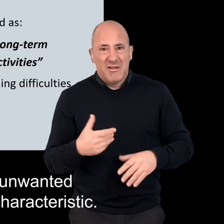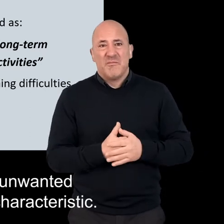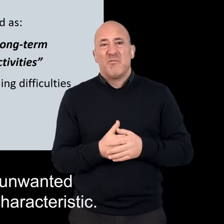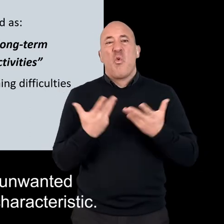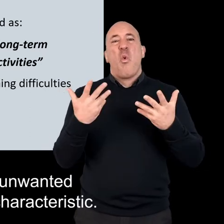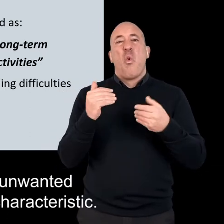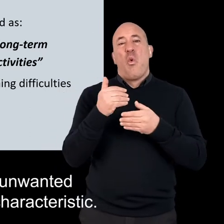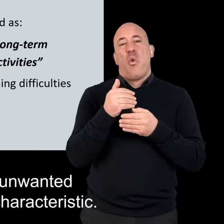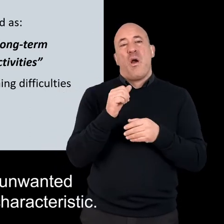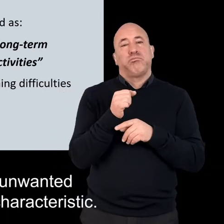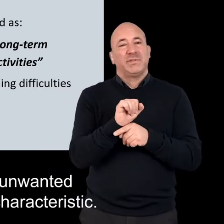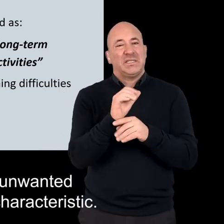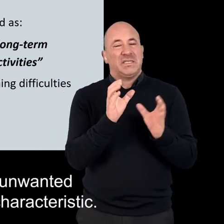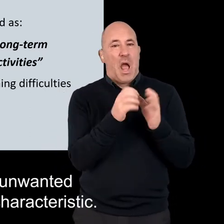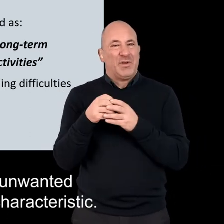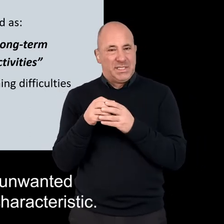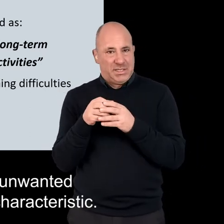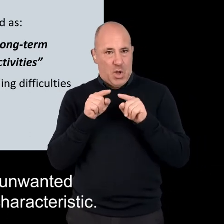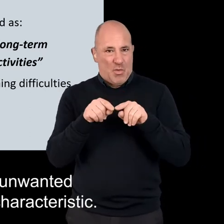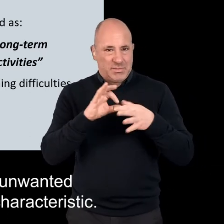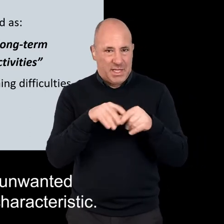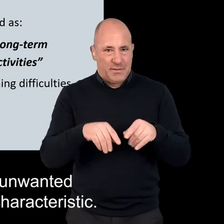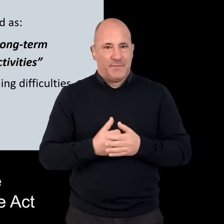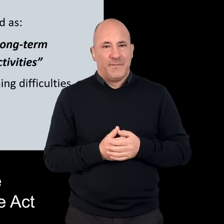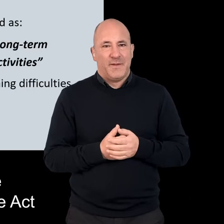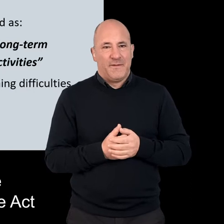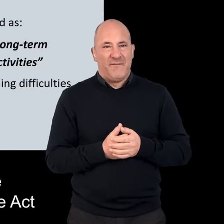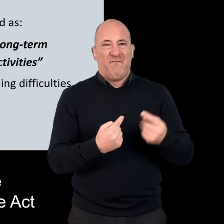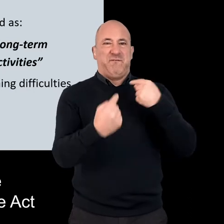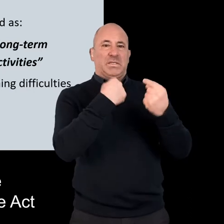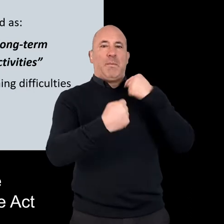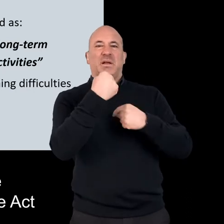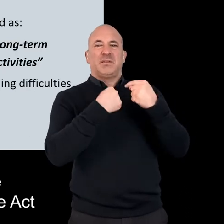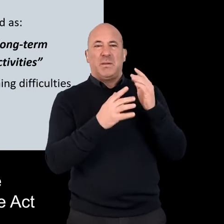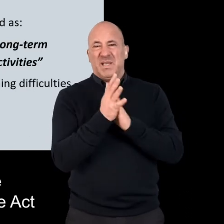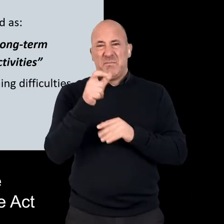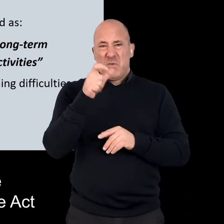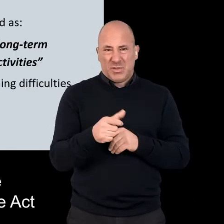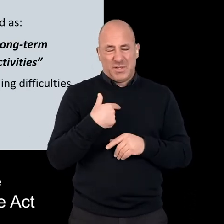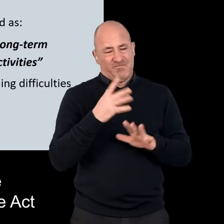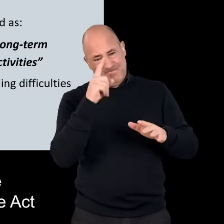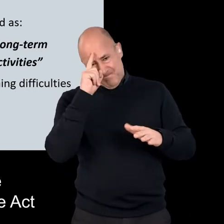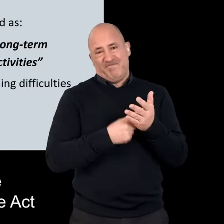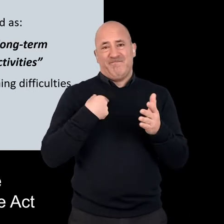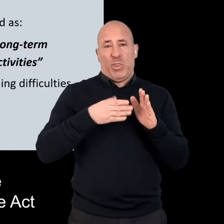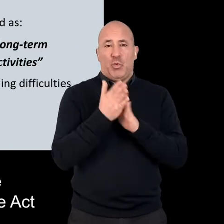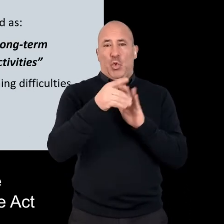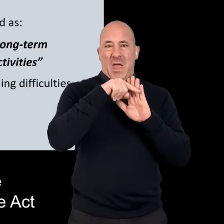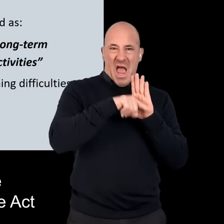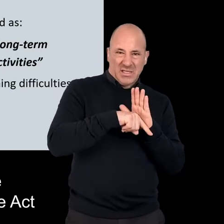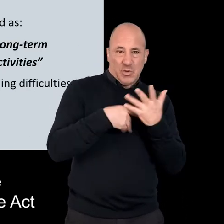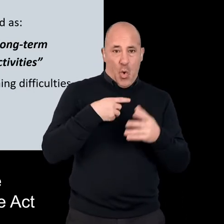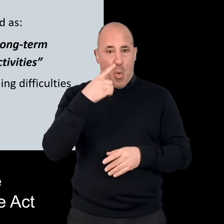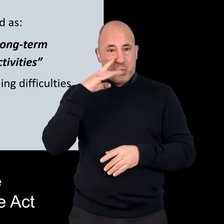sexual nature or relating to a protected characteristic. Victimisation, that is anyone who takes